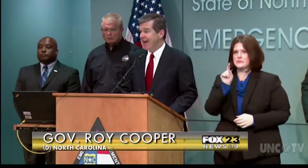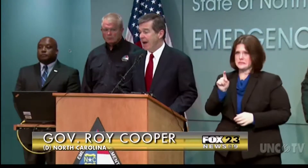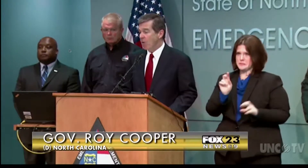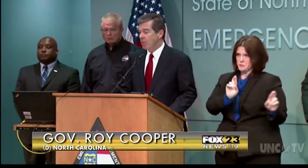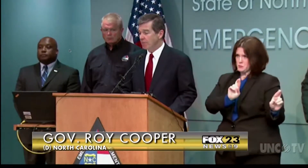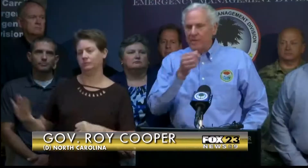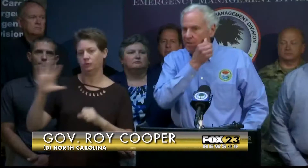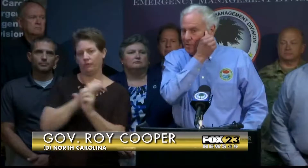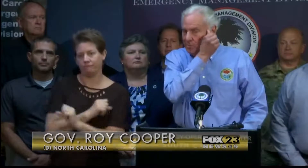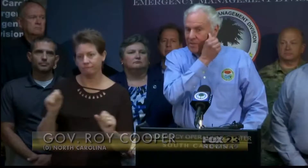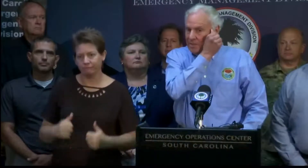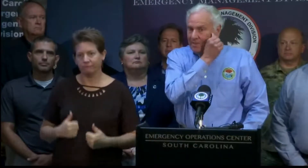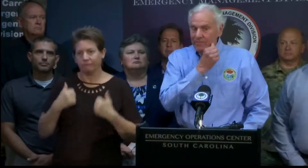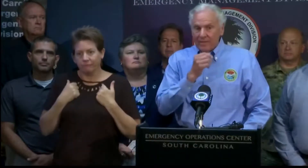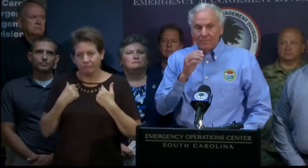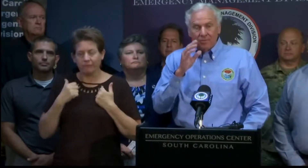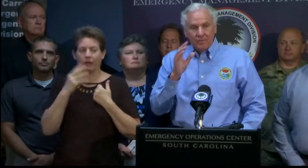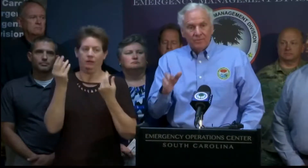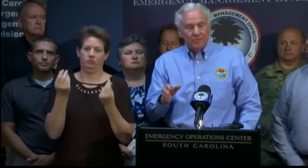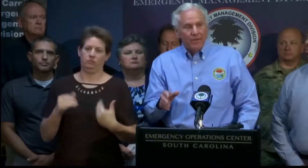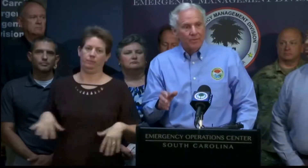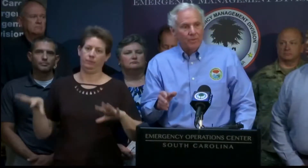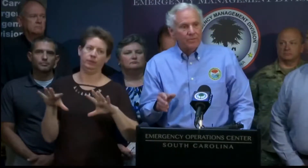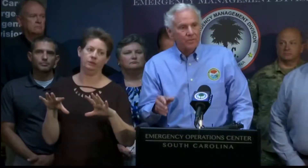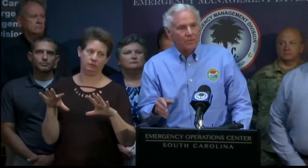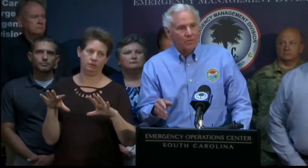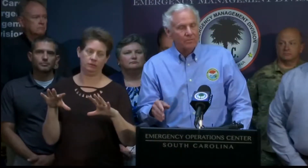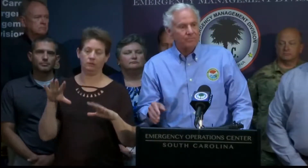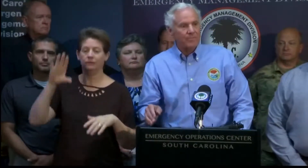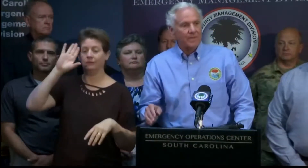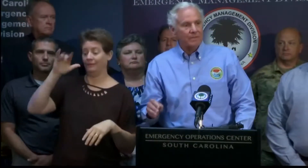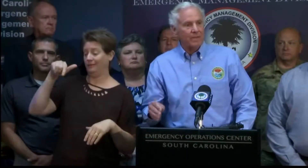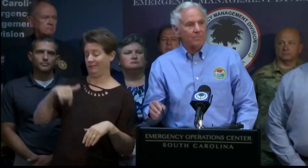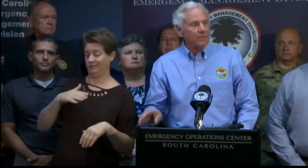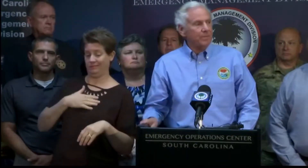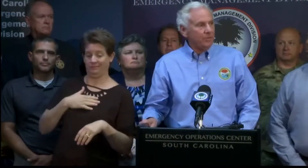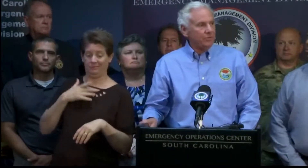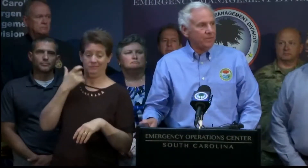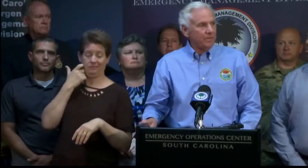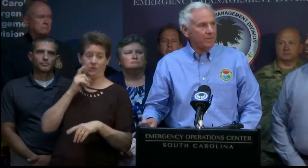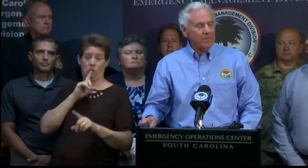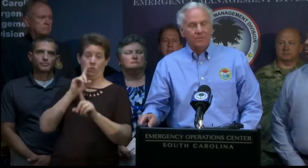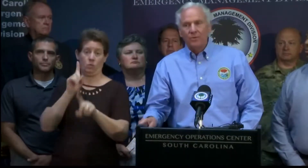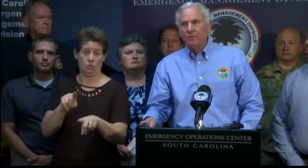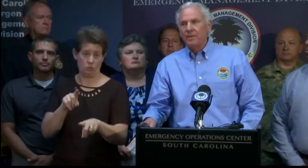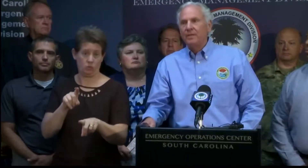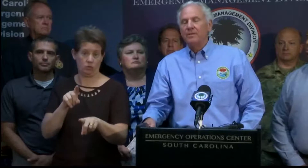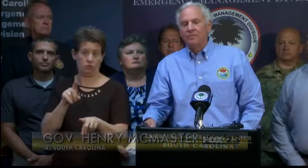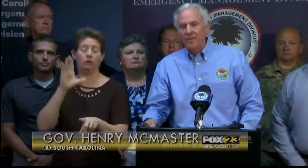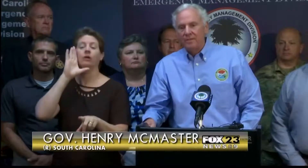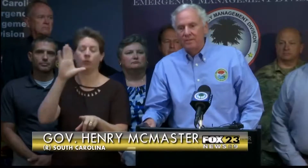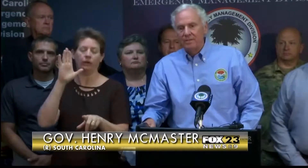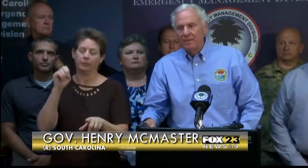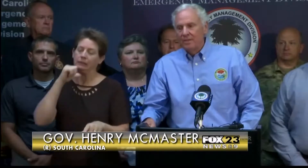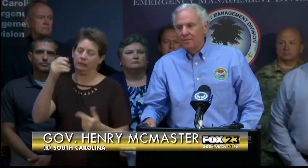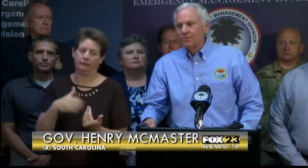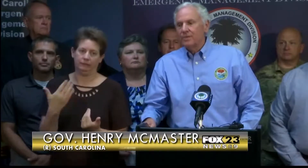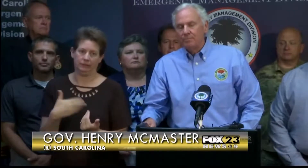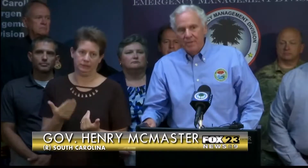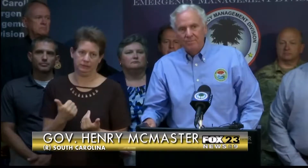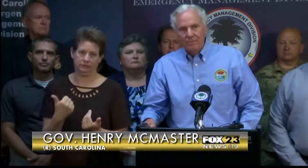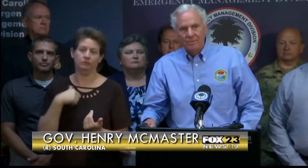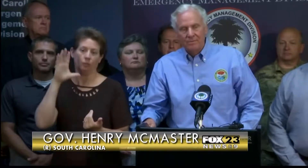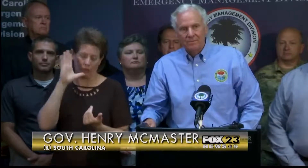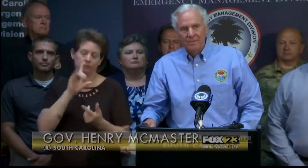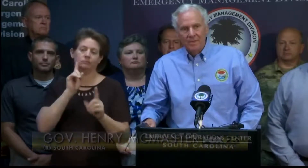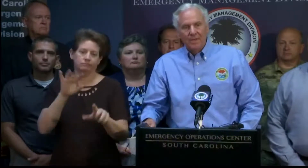now. We know that this evacuation order that I'm issuing is going to be inconvenient for